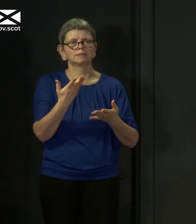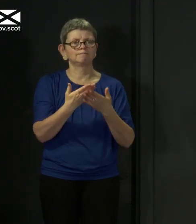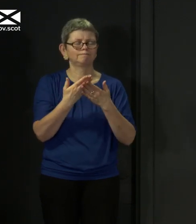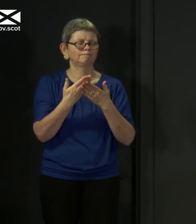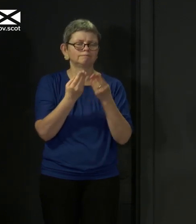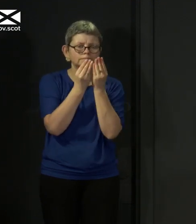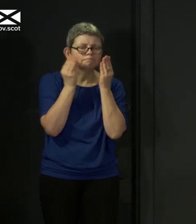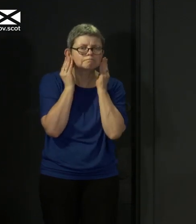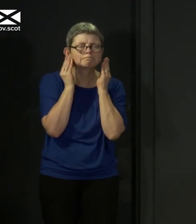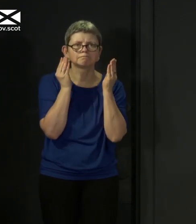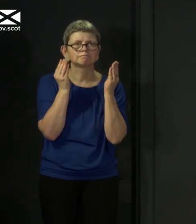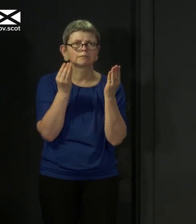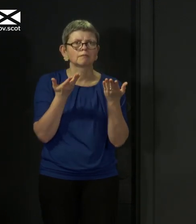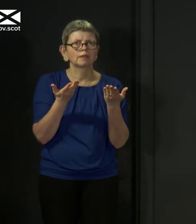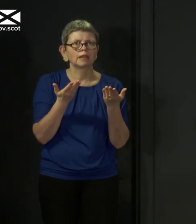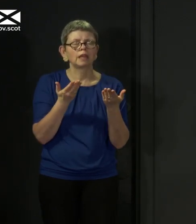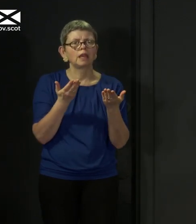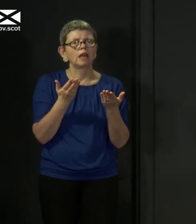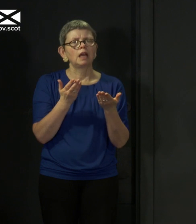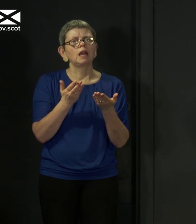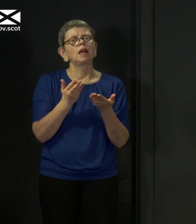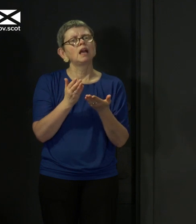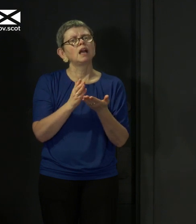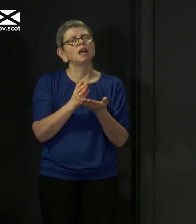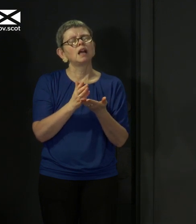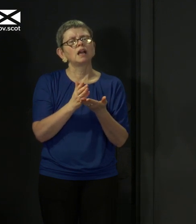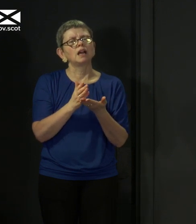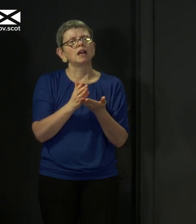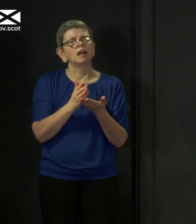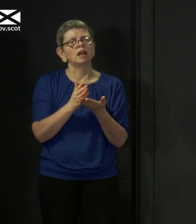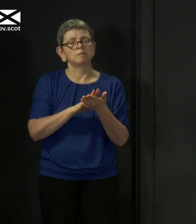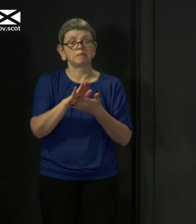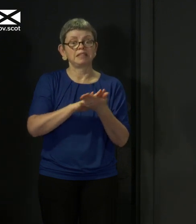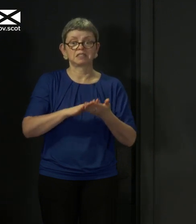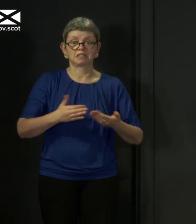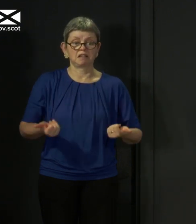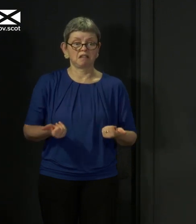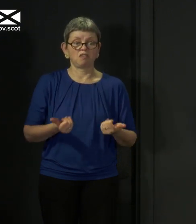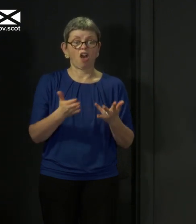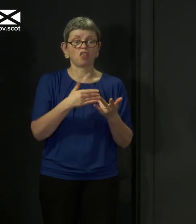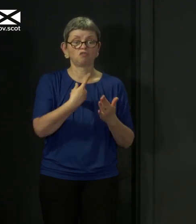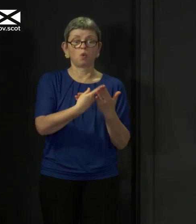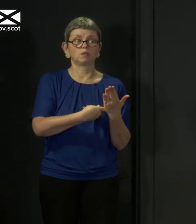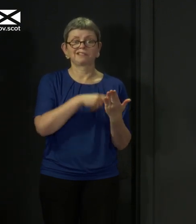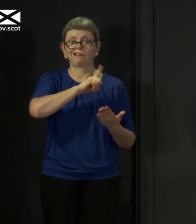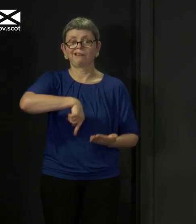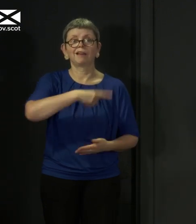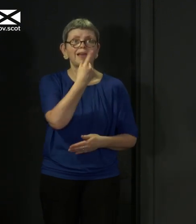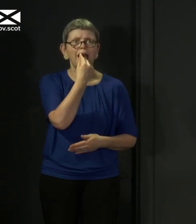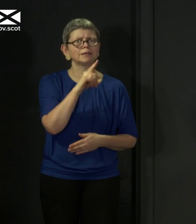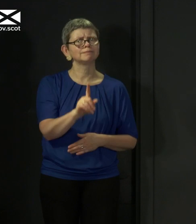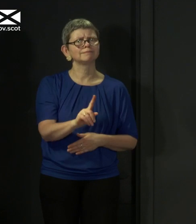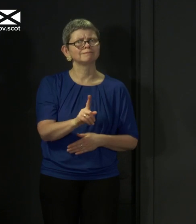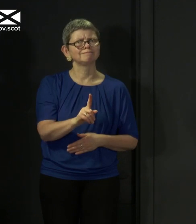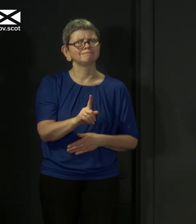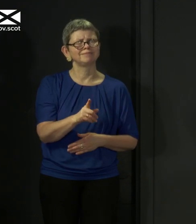face cloth face covering in public is not a substitute for following the rest of the rules and advice. And that's the